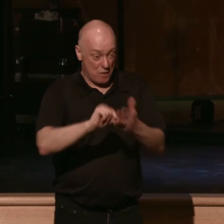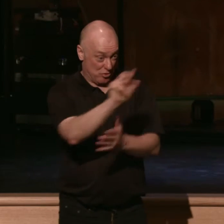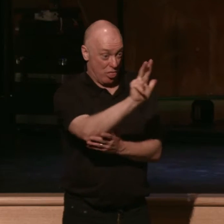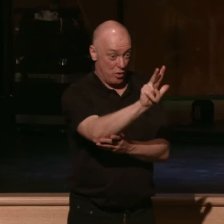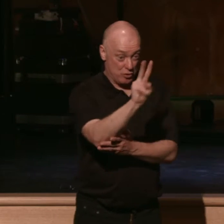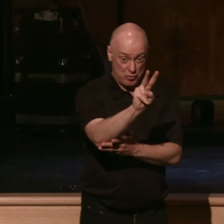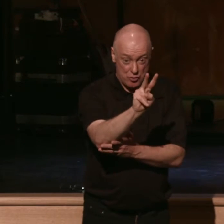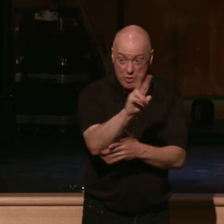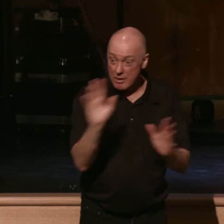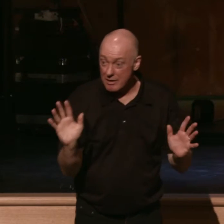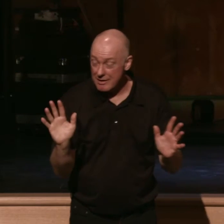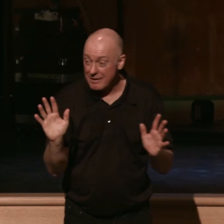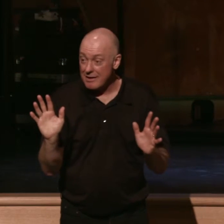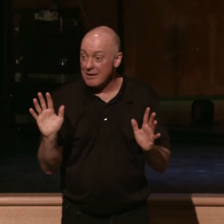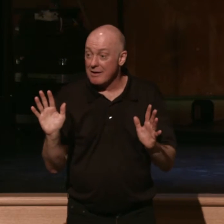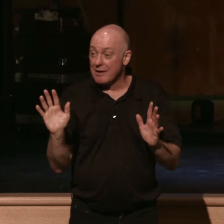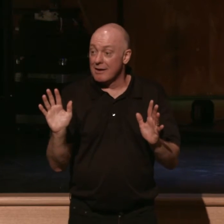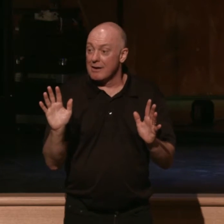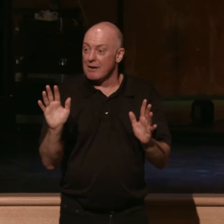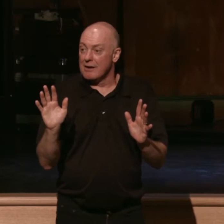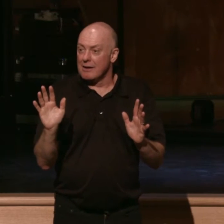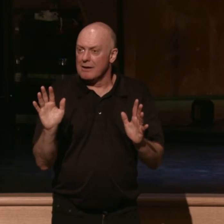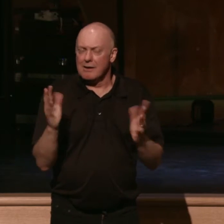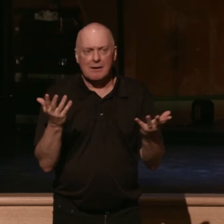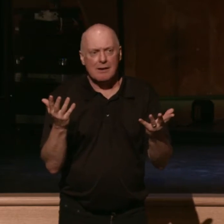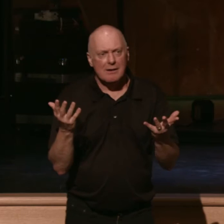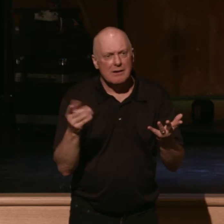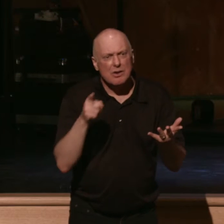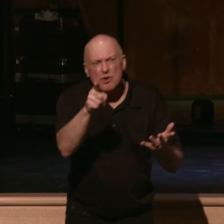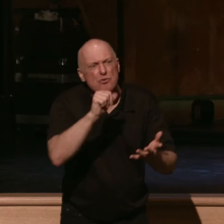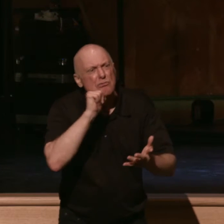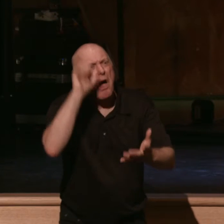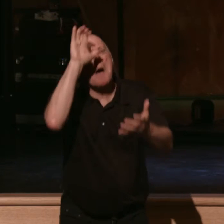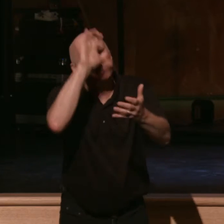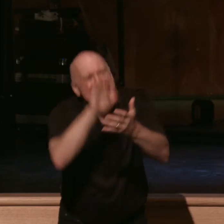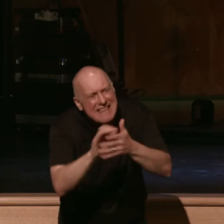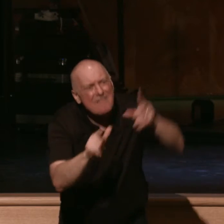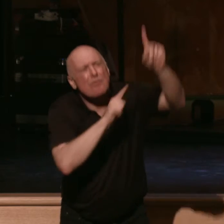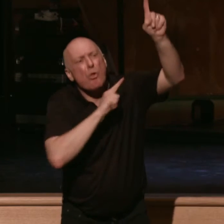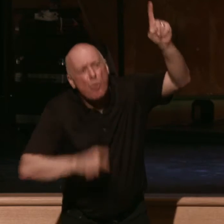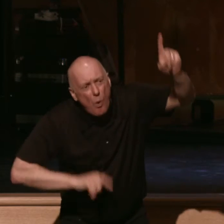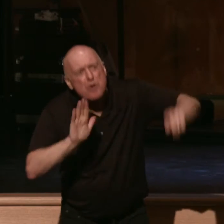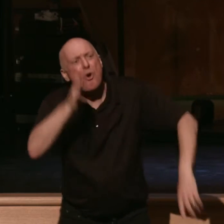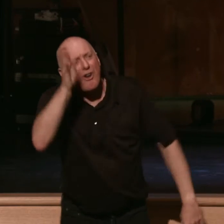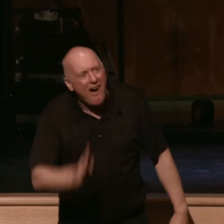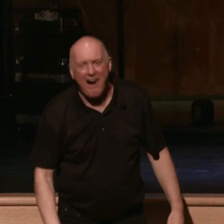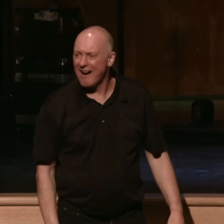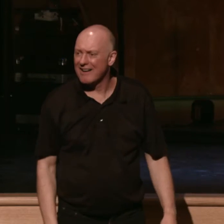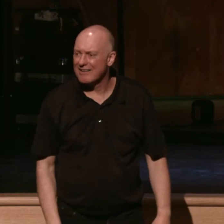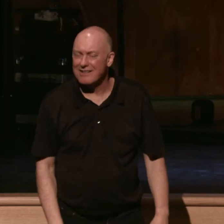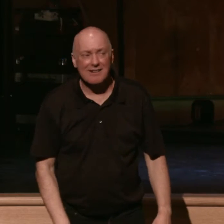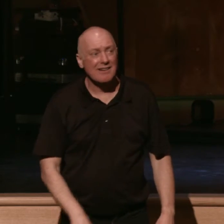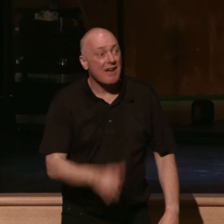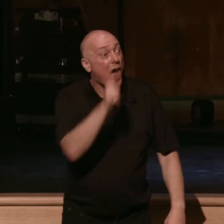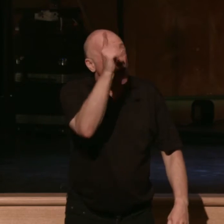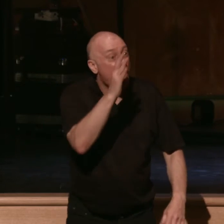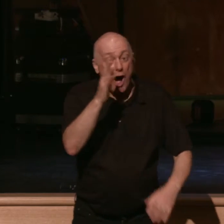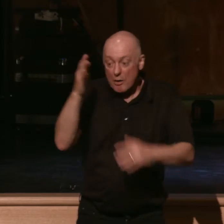yet in spite of this word, you did not believe the Lord your God who went before you in the way to